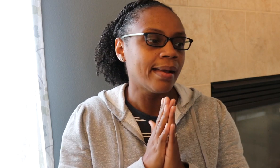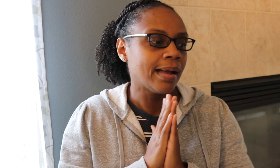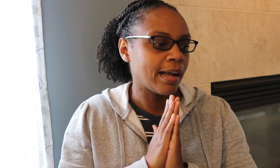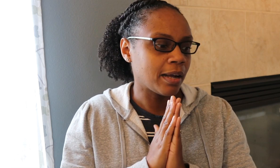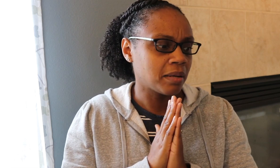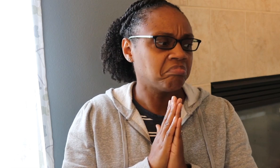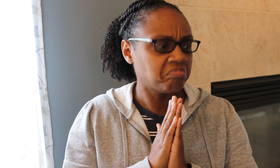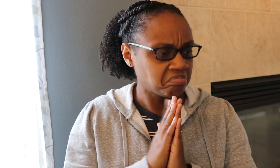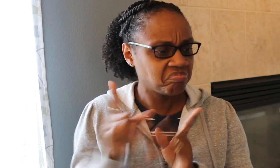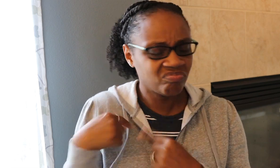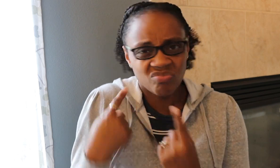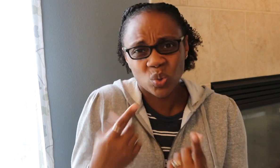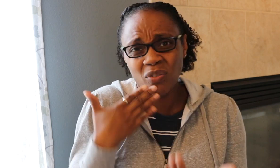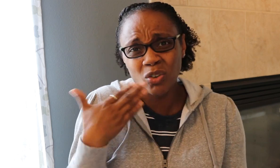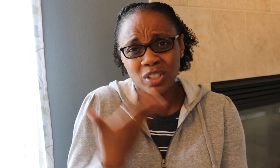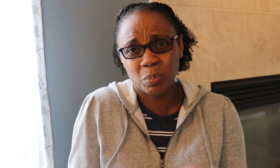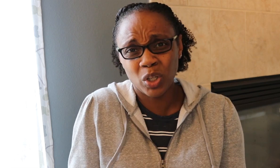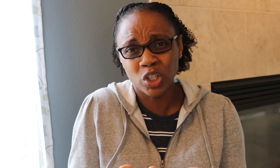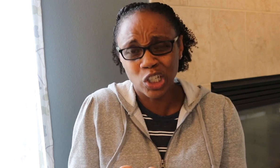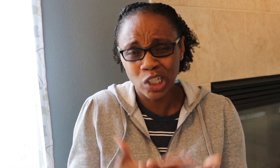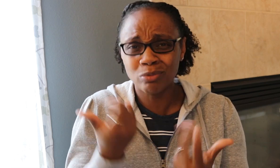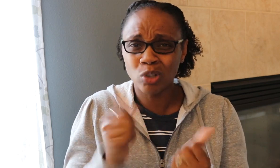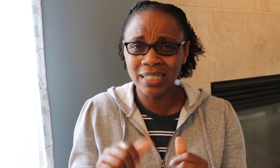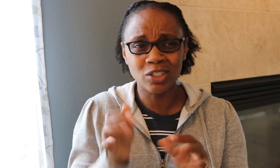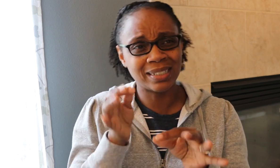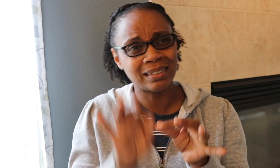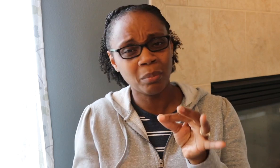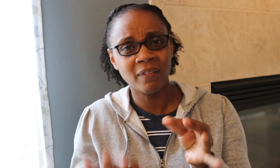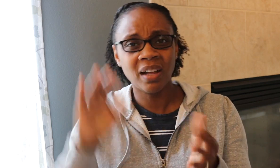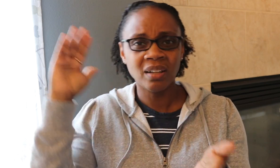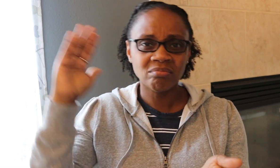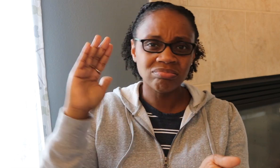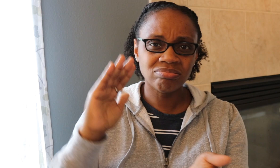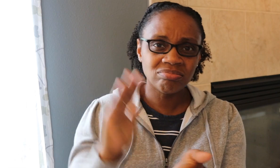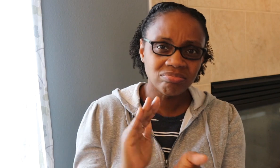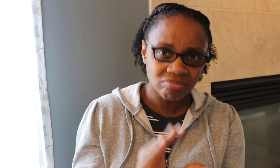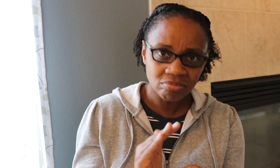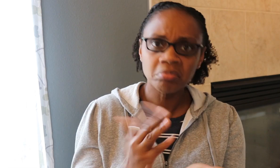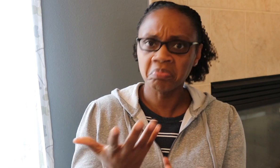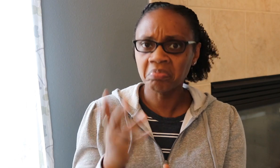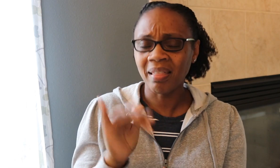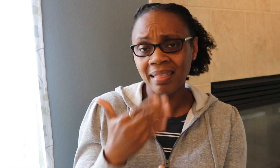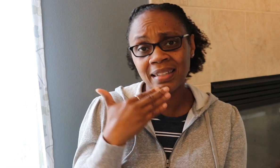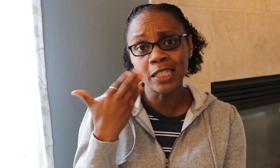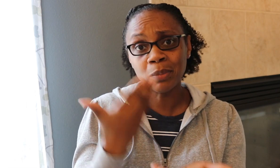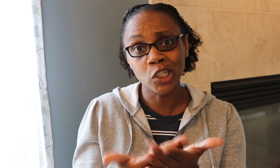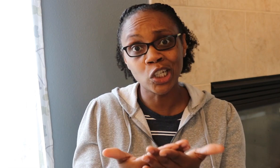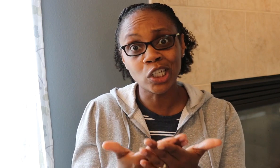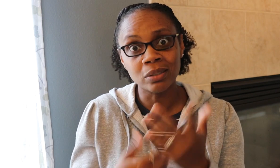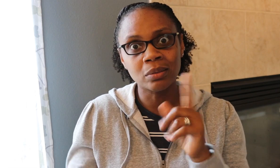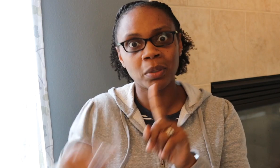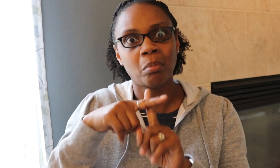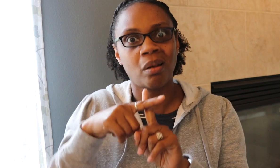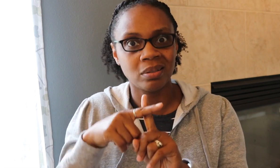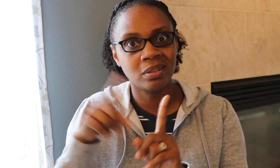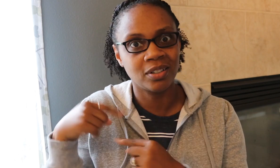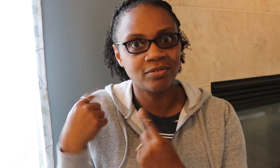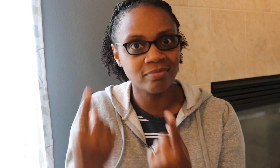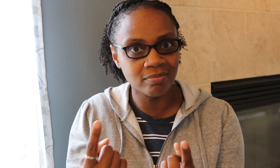So yeah, things have been going good so far. I'm trying to simplify how many products and things I have and I'm using. So